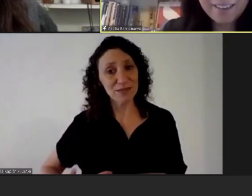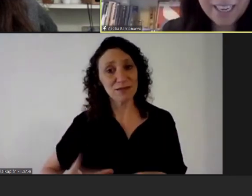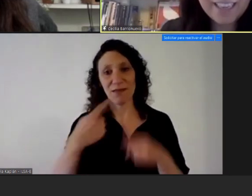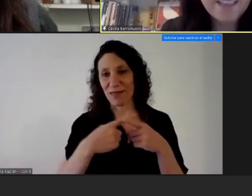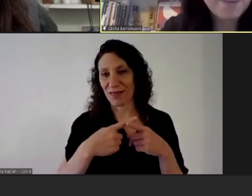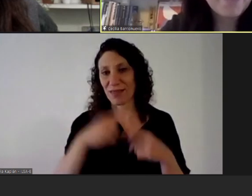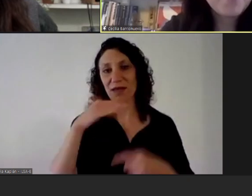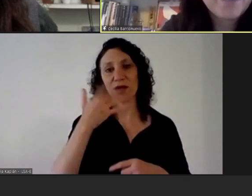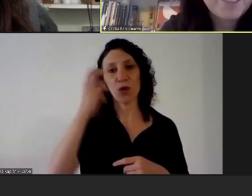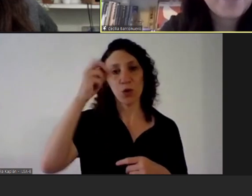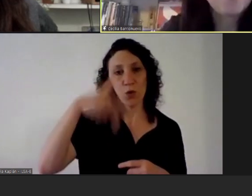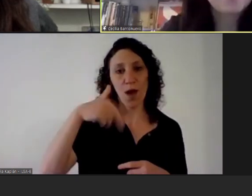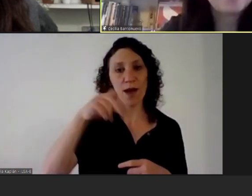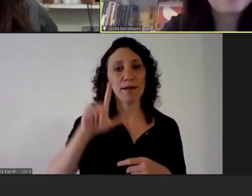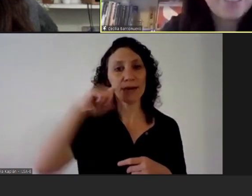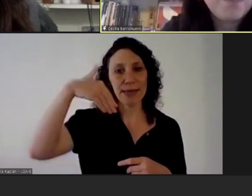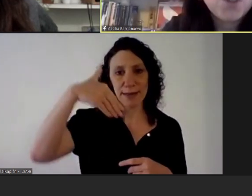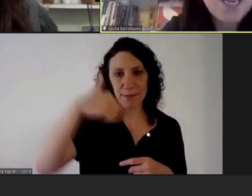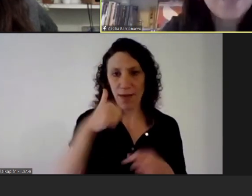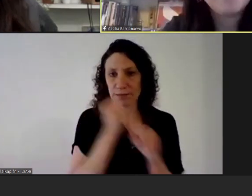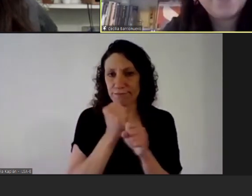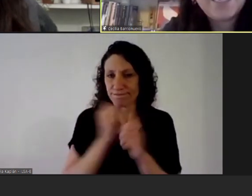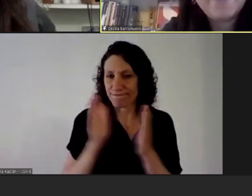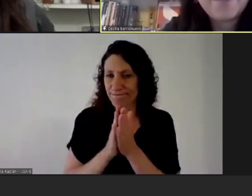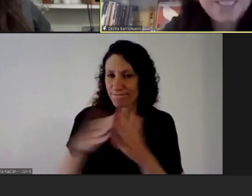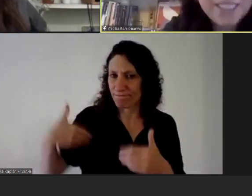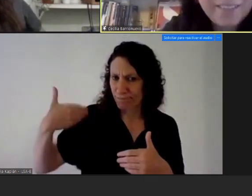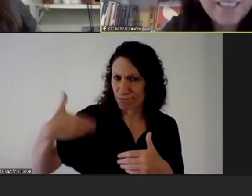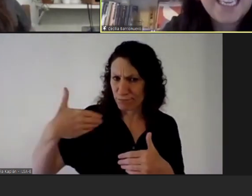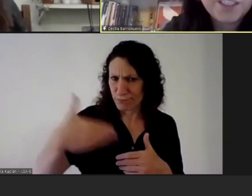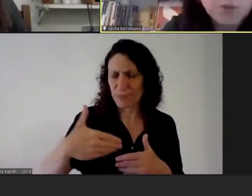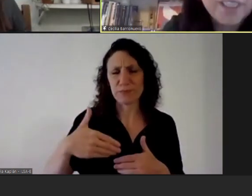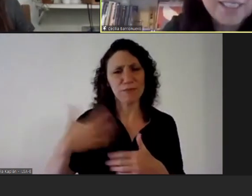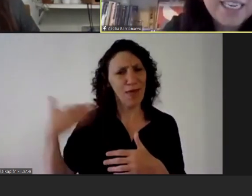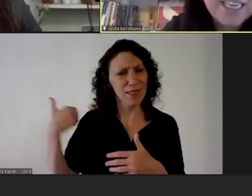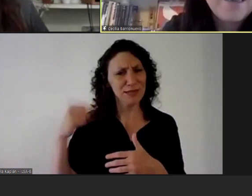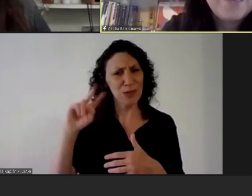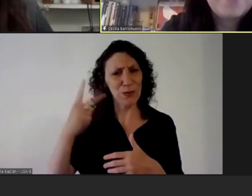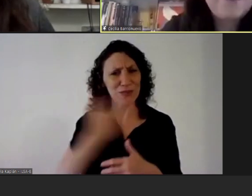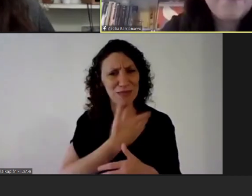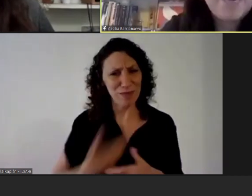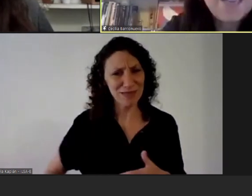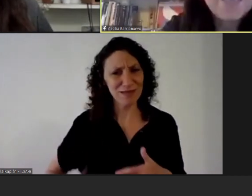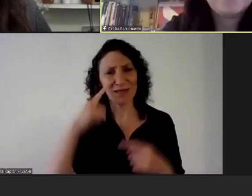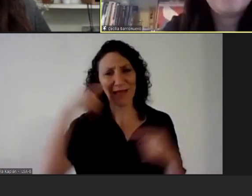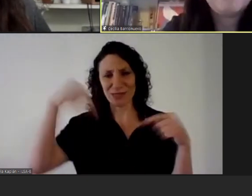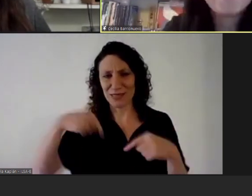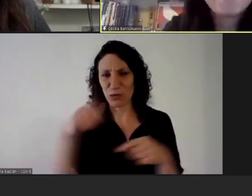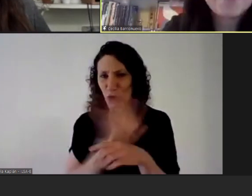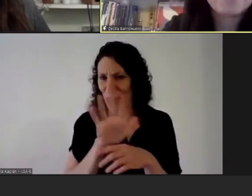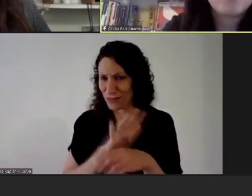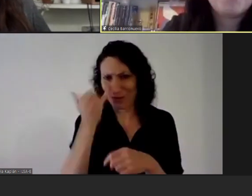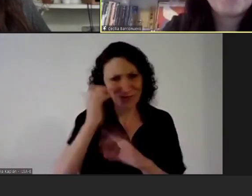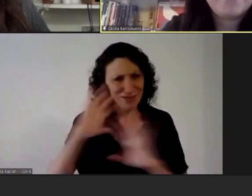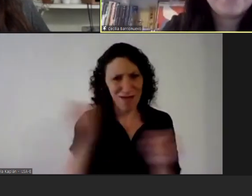fernando juan lima with whom we have been working for quite some time now ever since he was the vice president